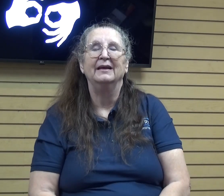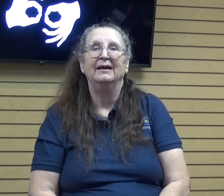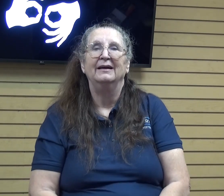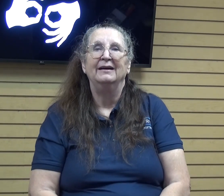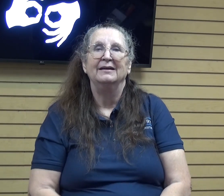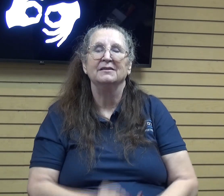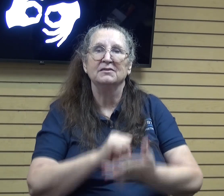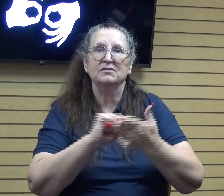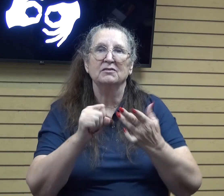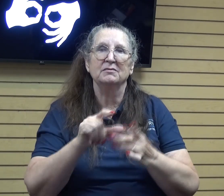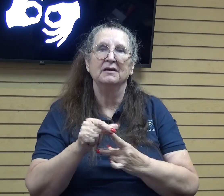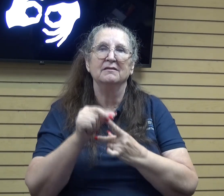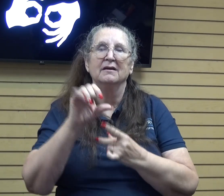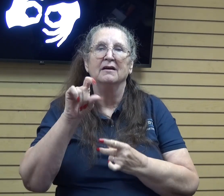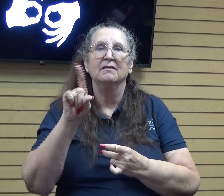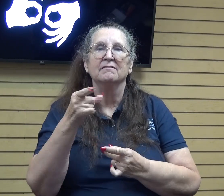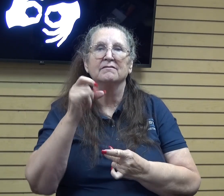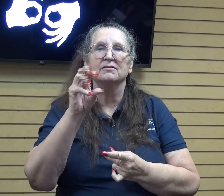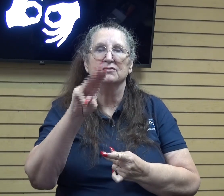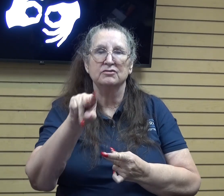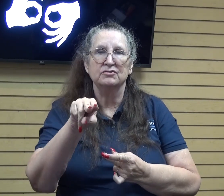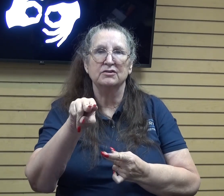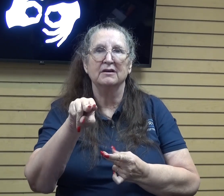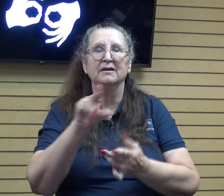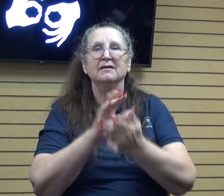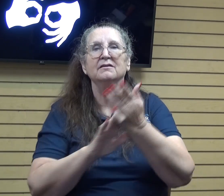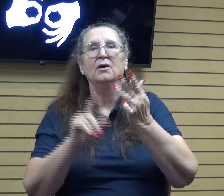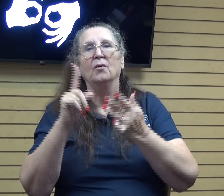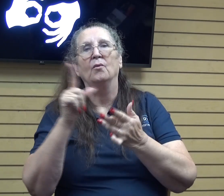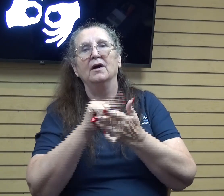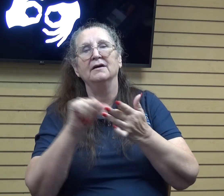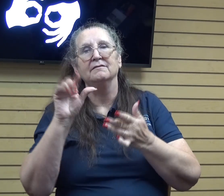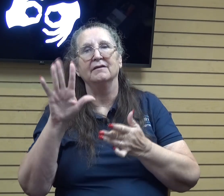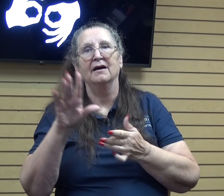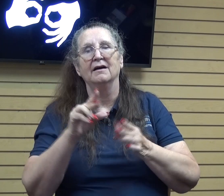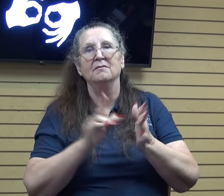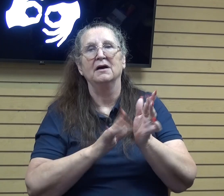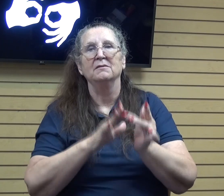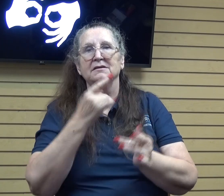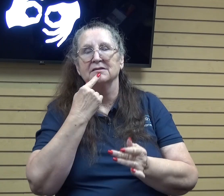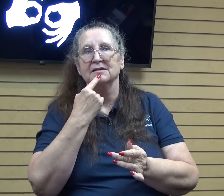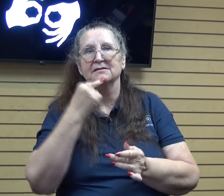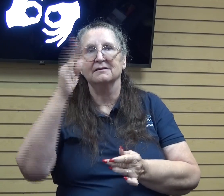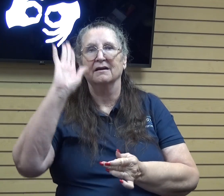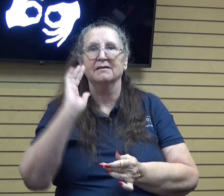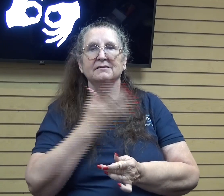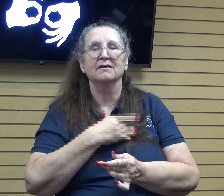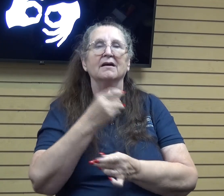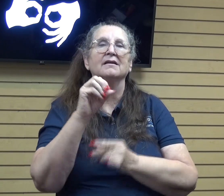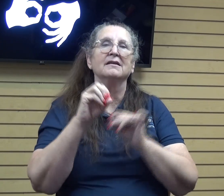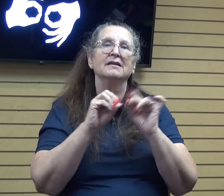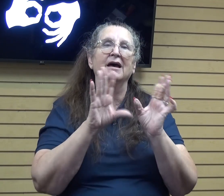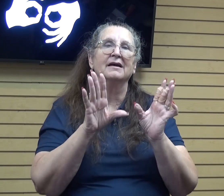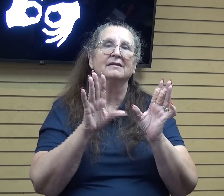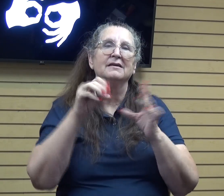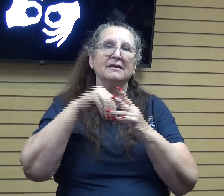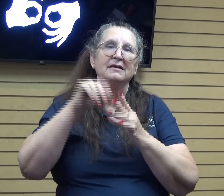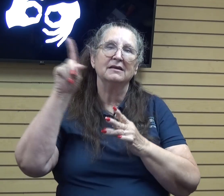found first john 1 5 and the bible tells us that god is our light and in him there is no darkness